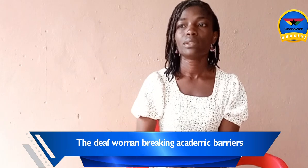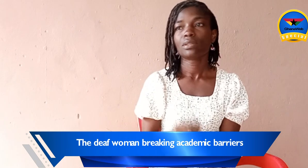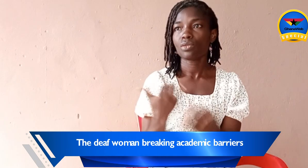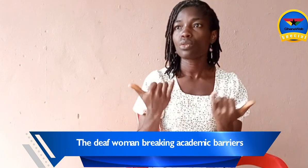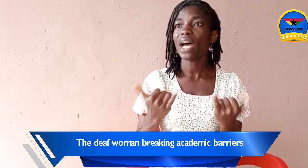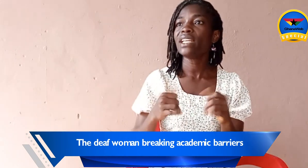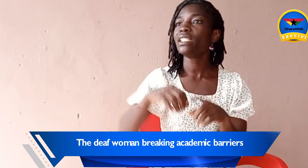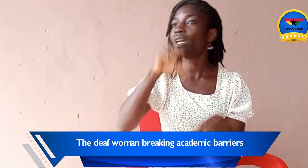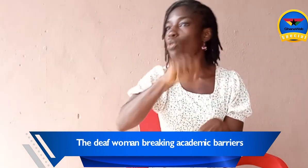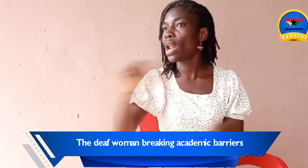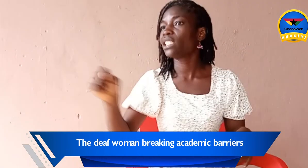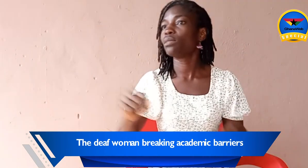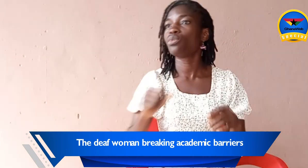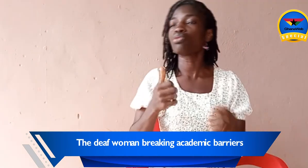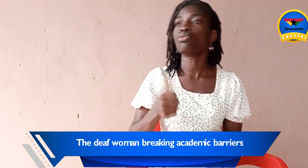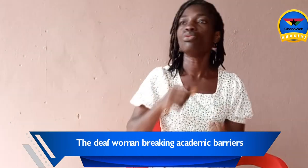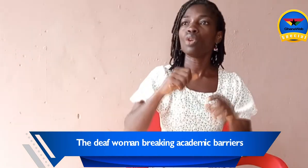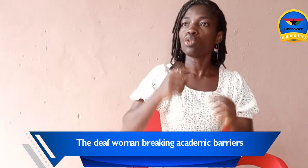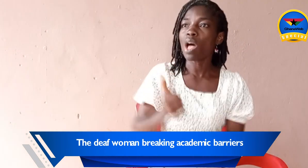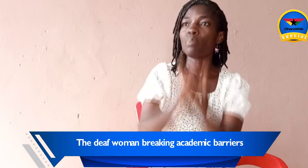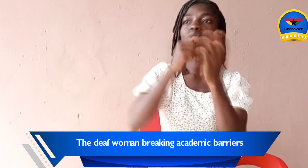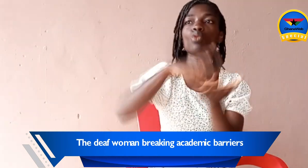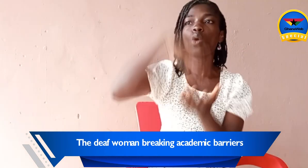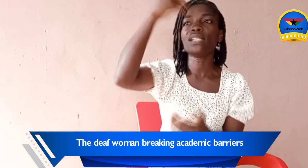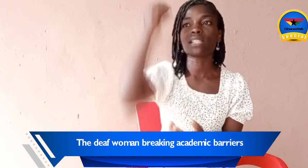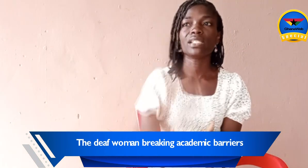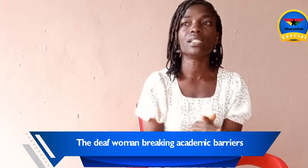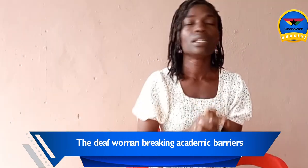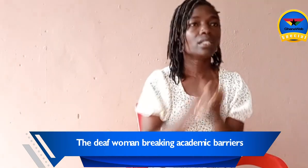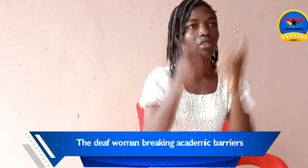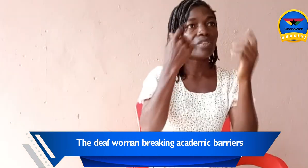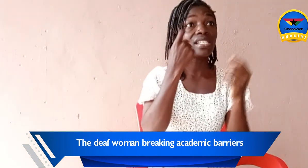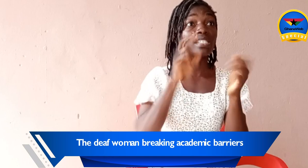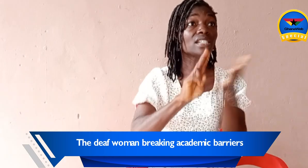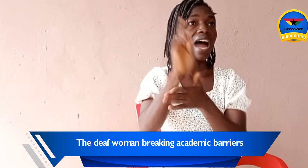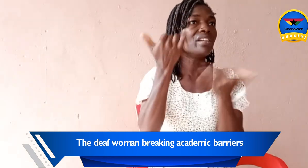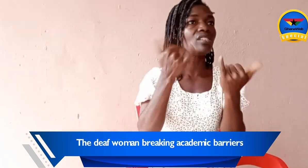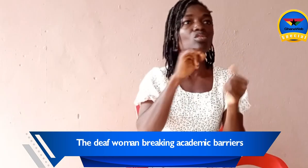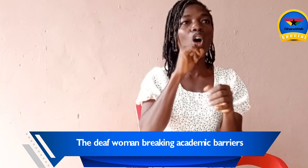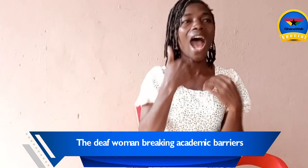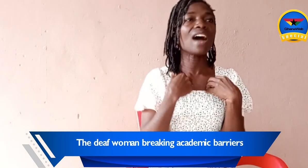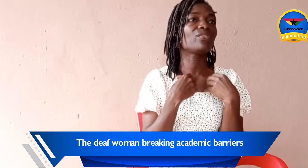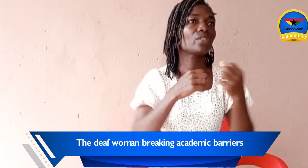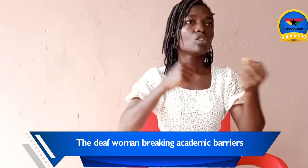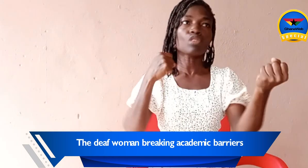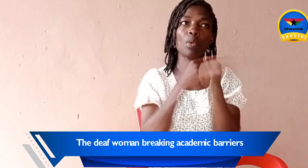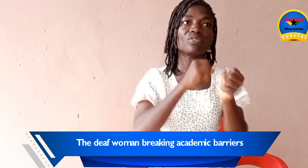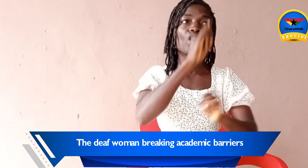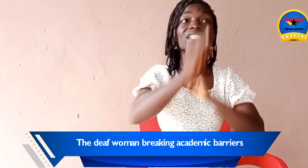So, I need the scholarship to help me to go and study. The university currently will not have support for